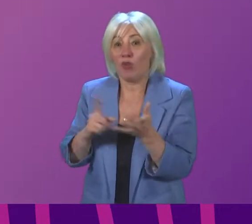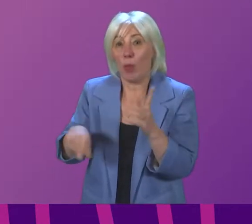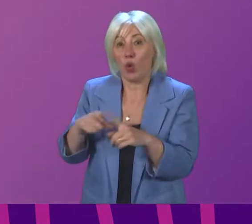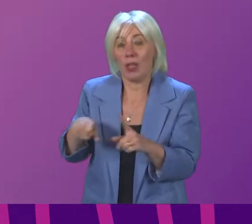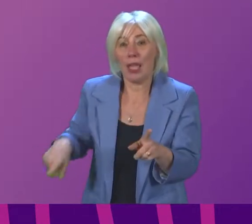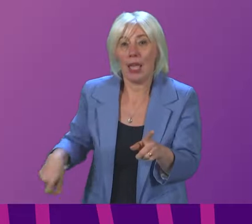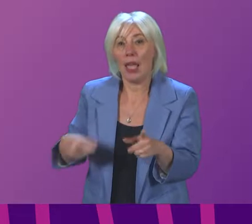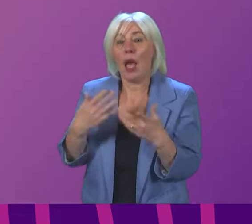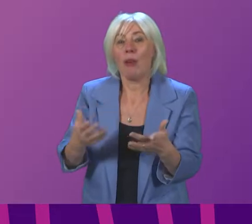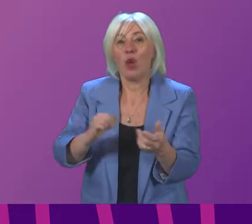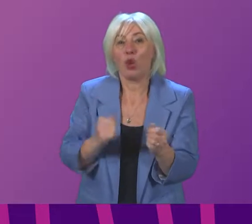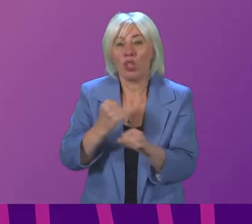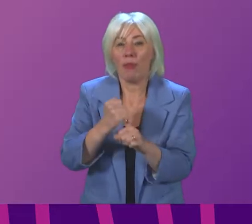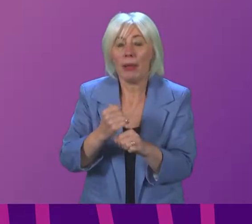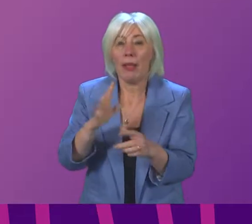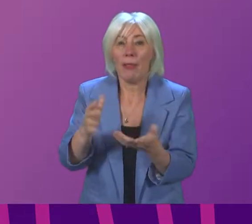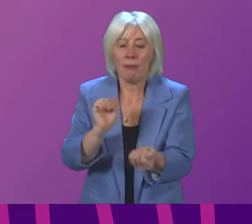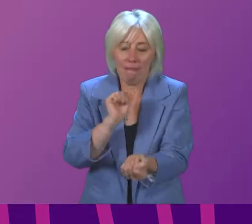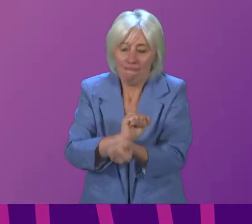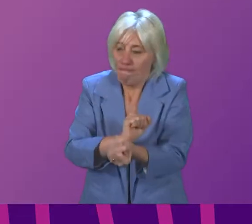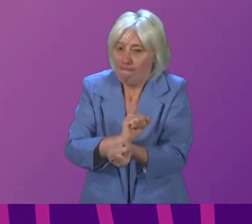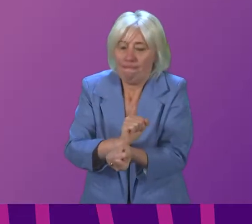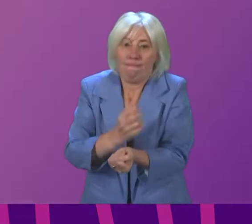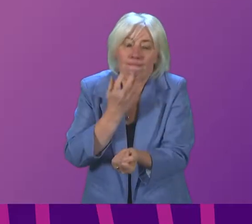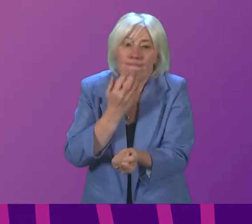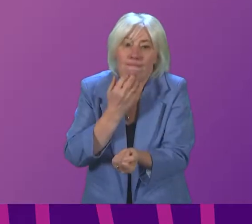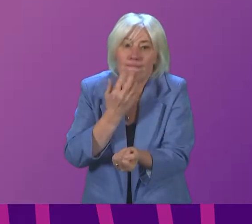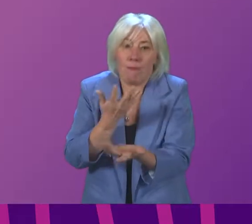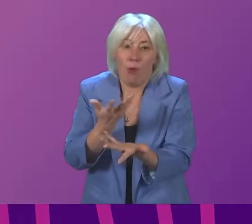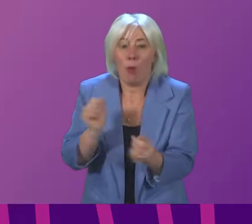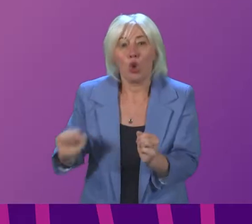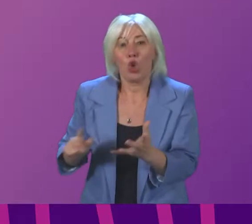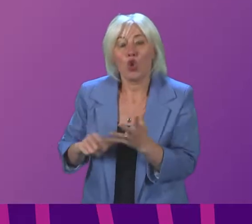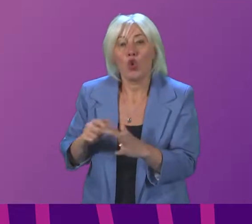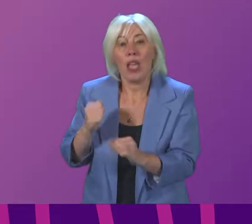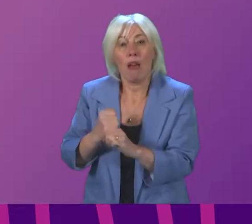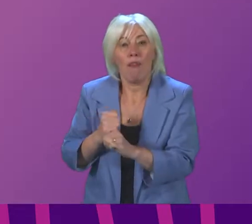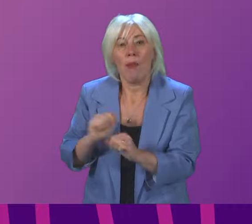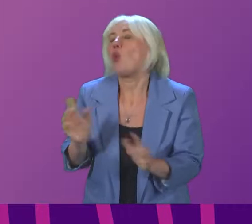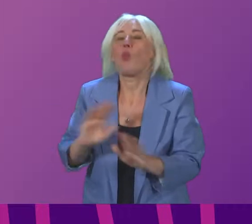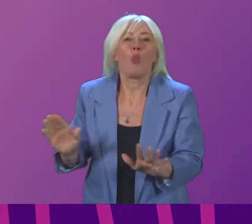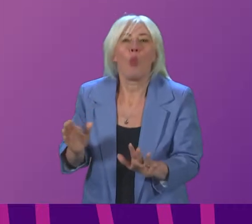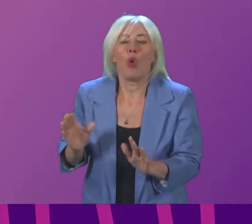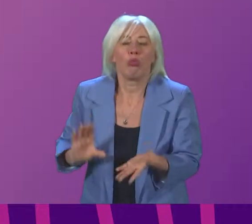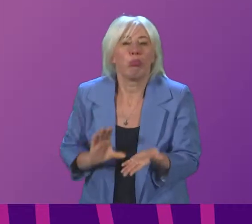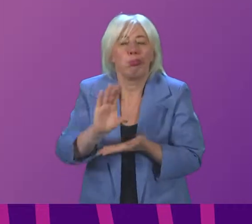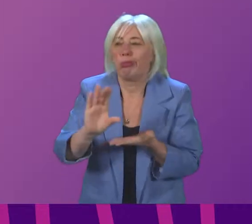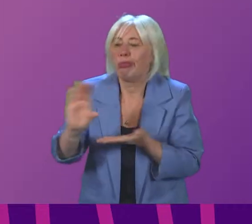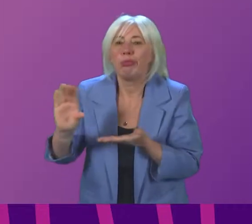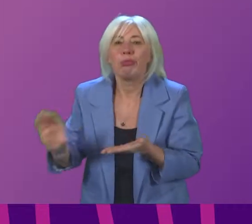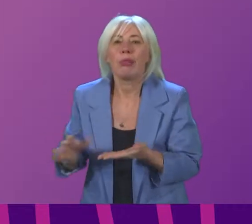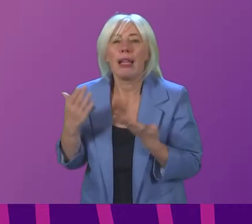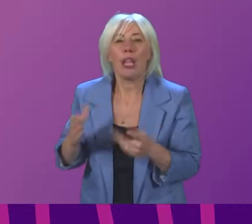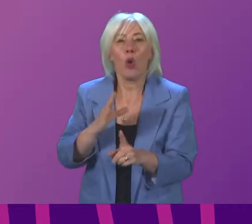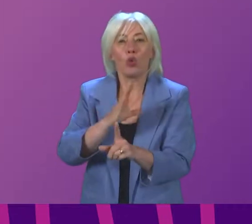government's hands have clearly been tied and have been held up while the UK government is unwilling to provide the necessary financial support the Tory party